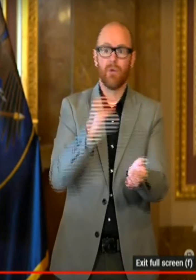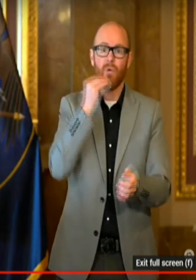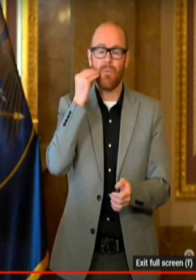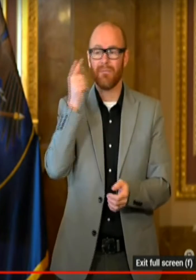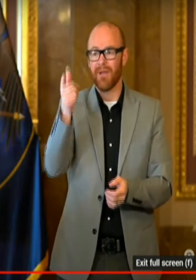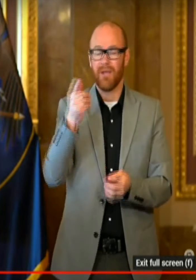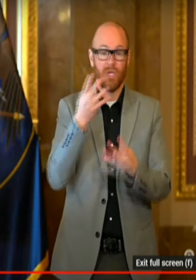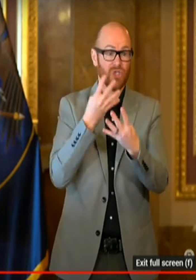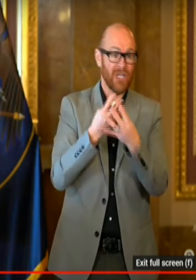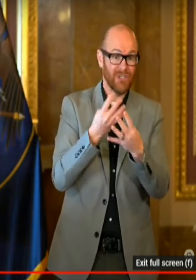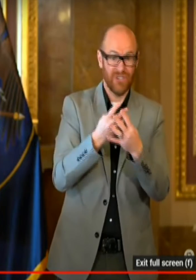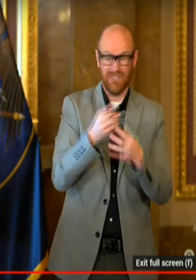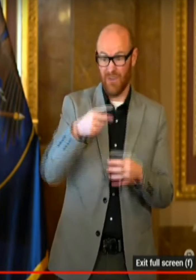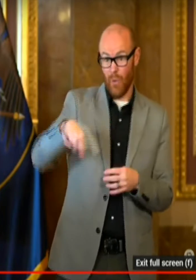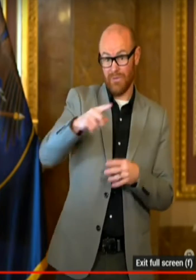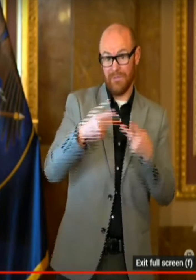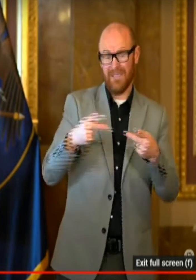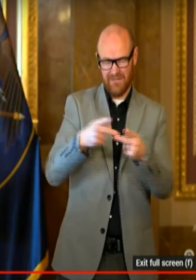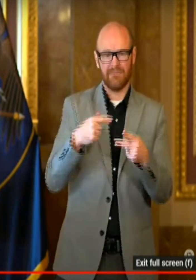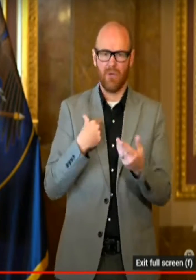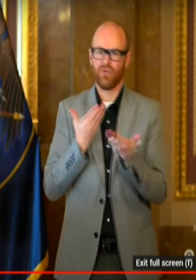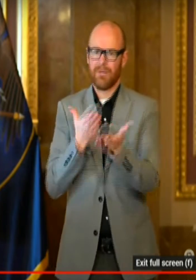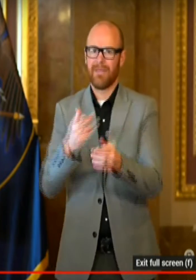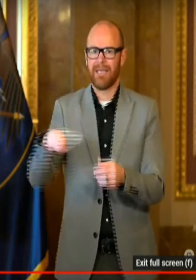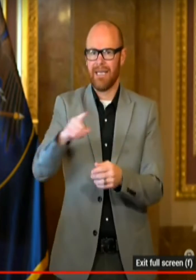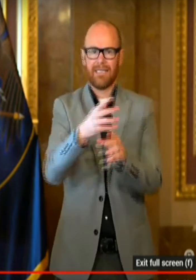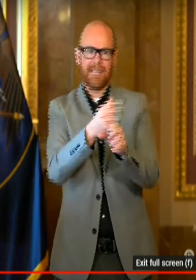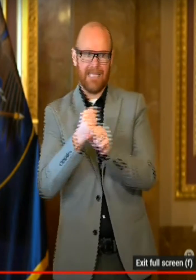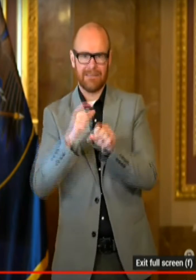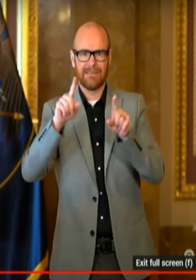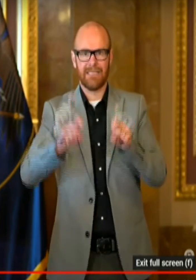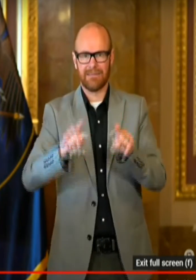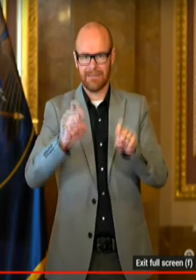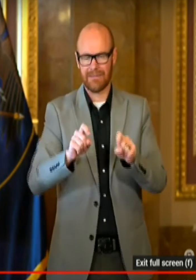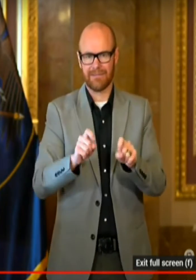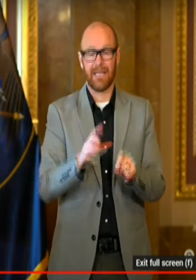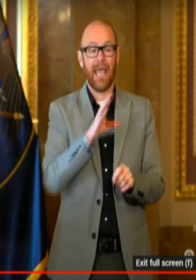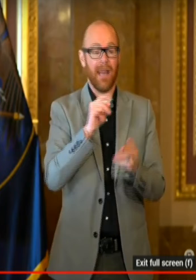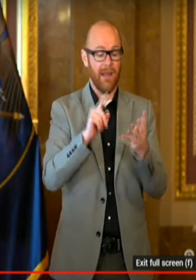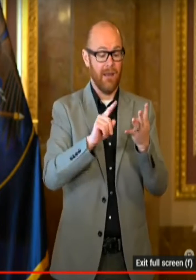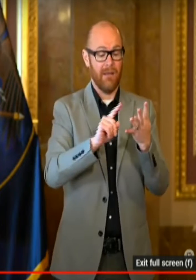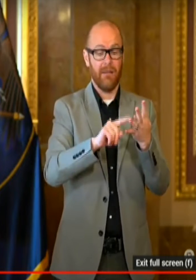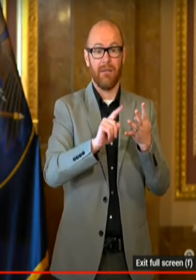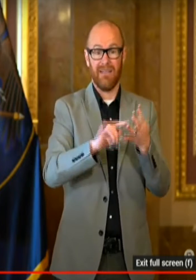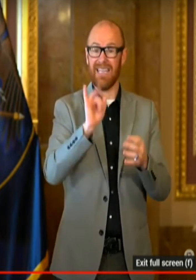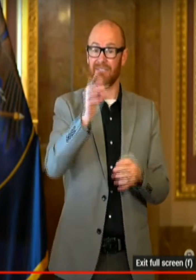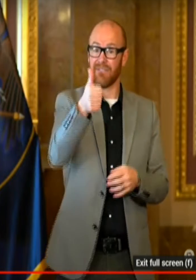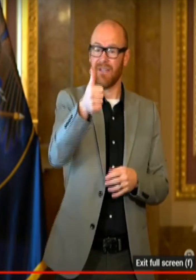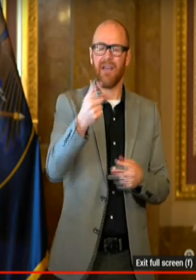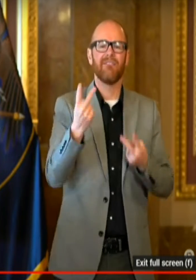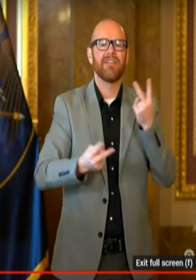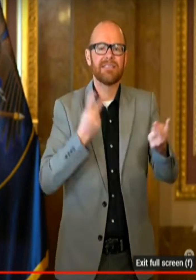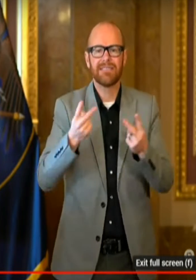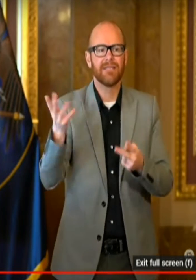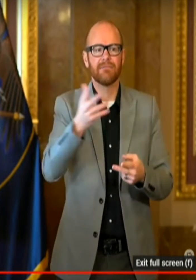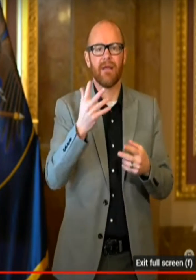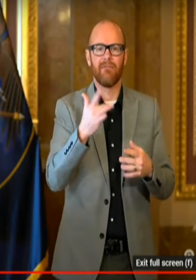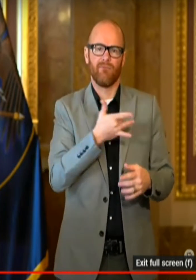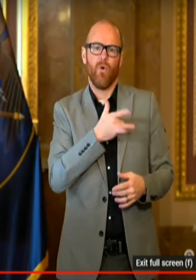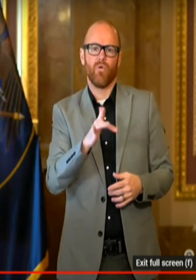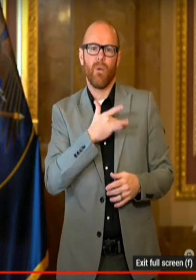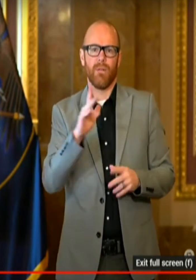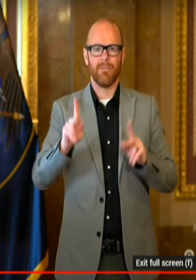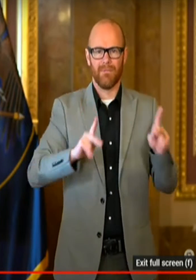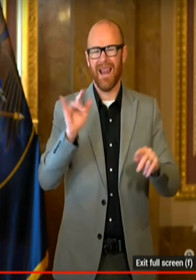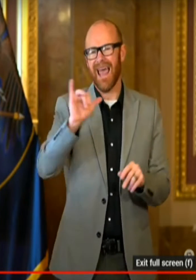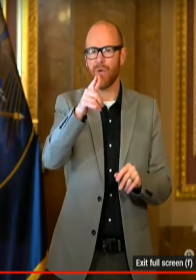we would still recommend that they get tested. And people who visit vulnerable individuals, we would also recommend that if that's, as you're making those visits, if